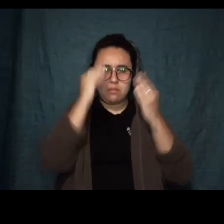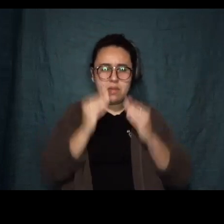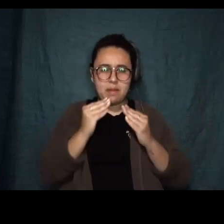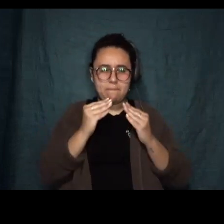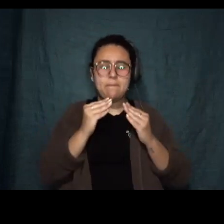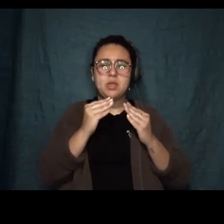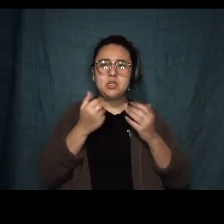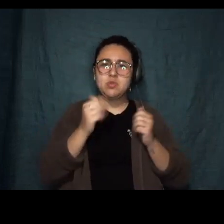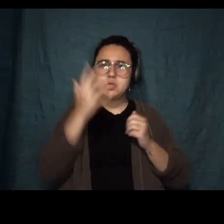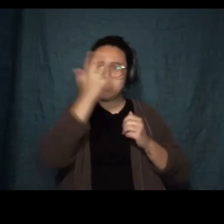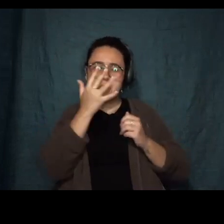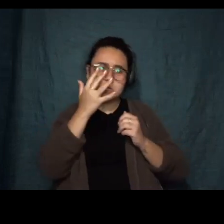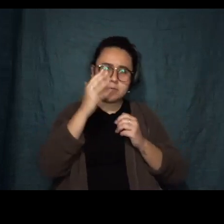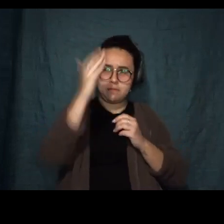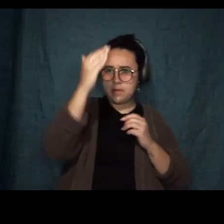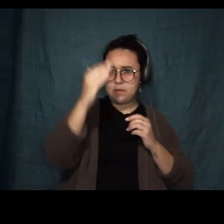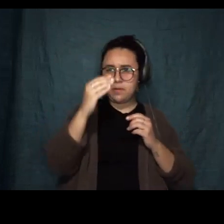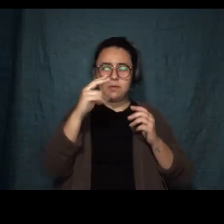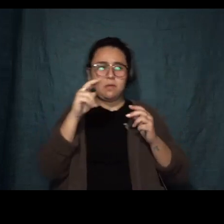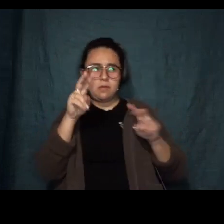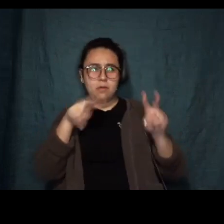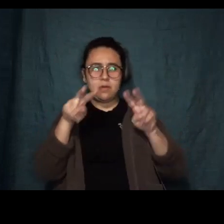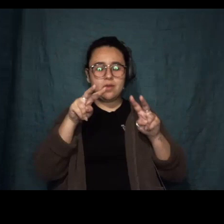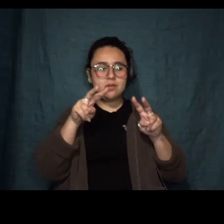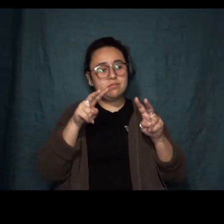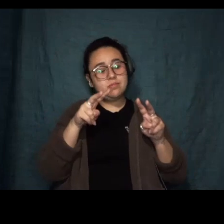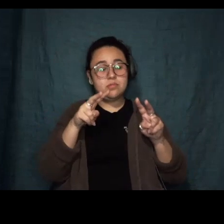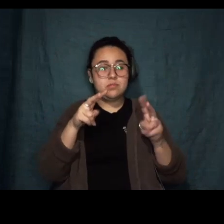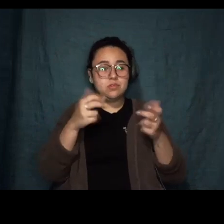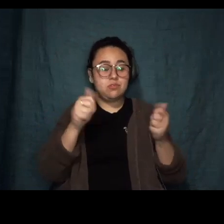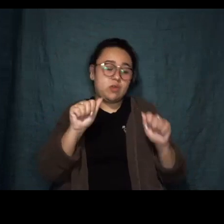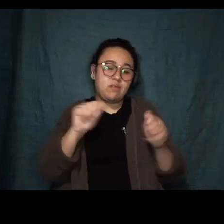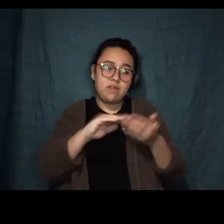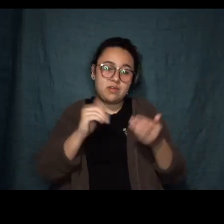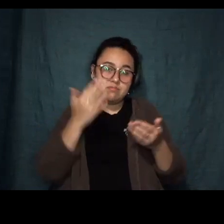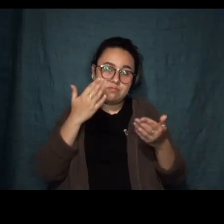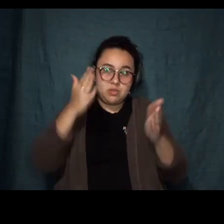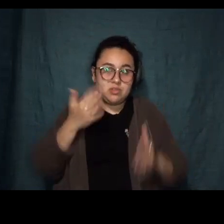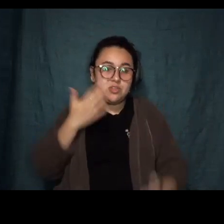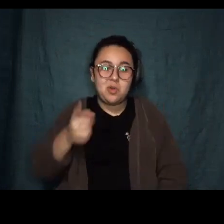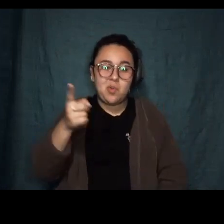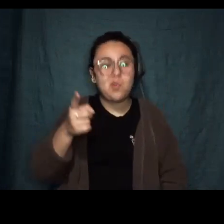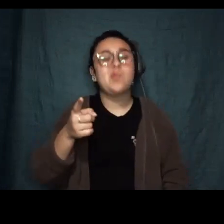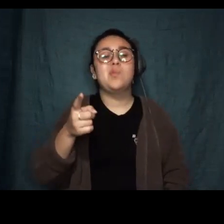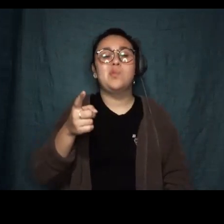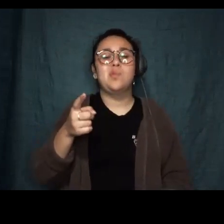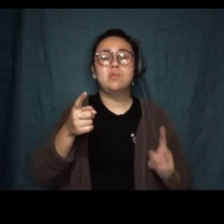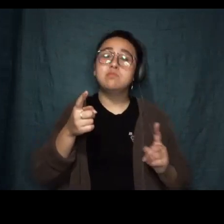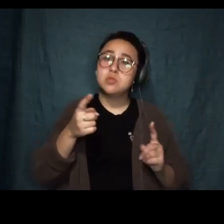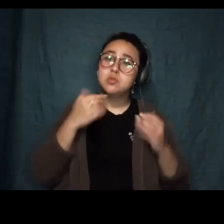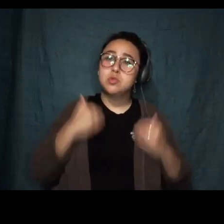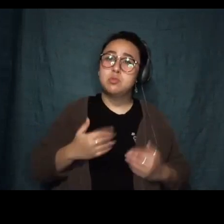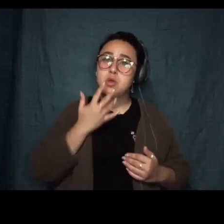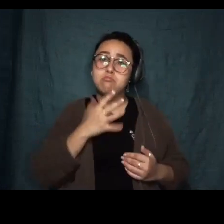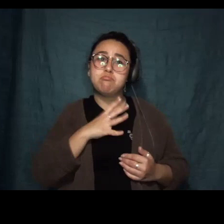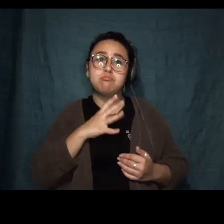respectable as the woman about to fuck a stranger could. When she came out, he had poured them drinks and didn't seem to notice she was fully human-colored again. She